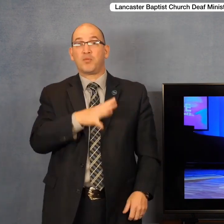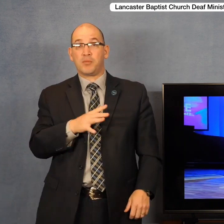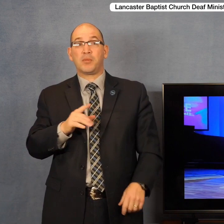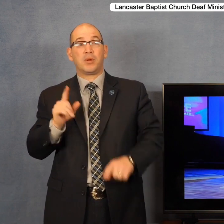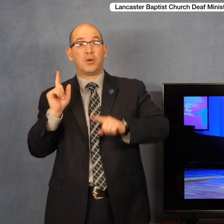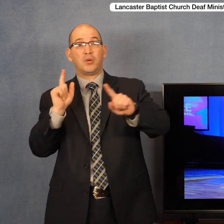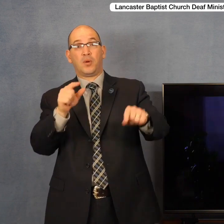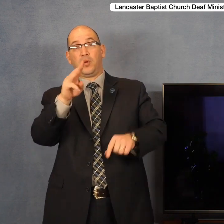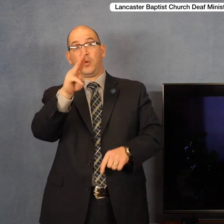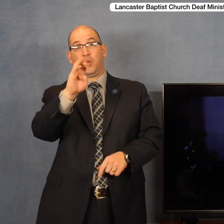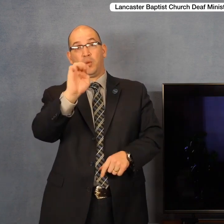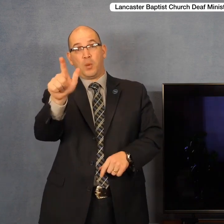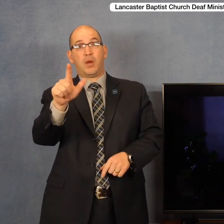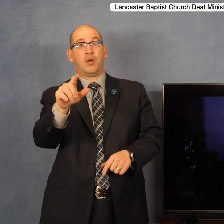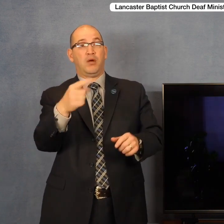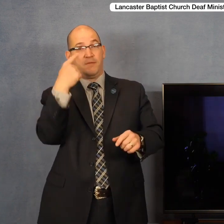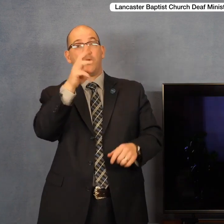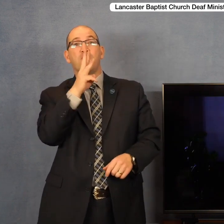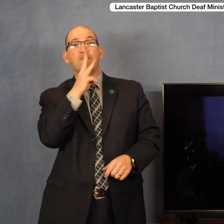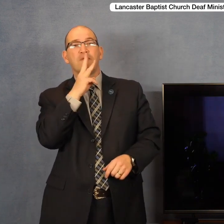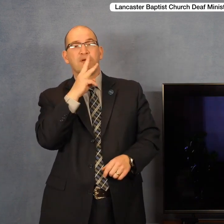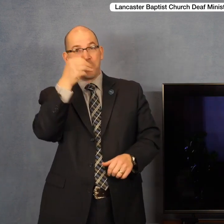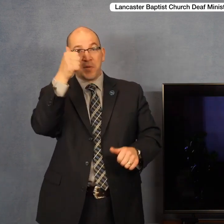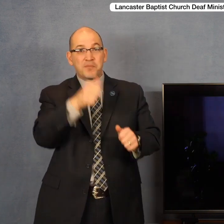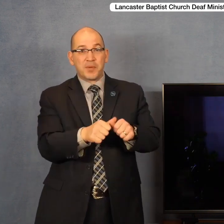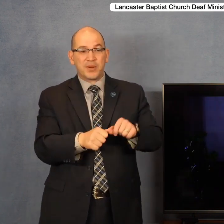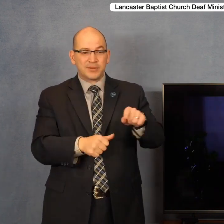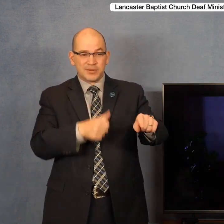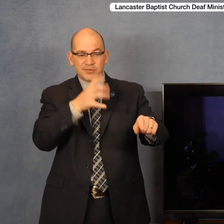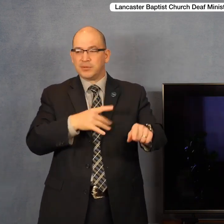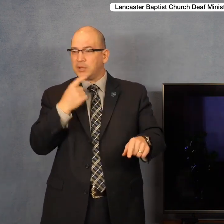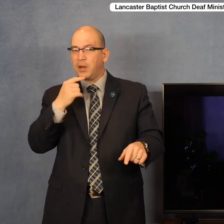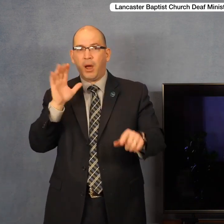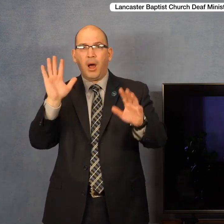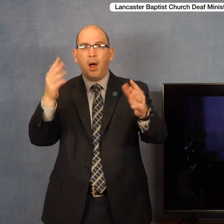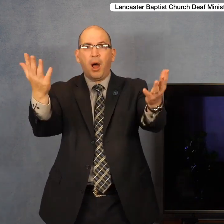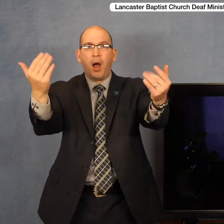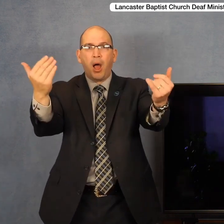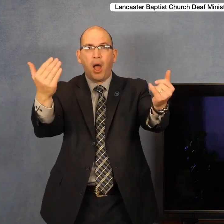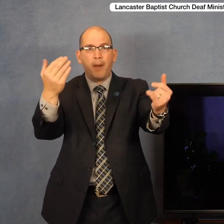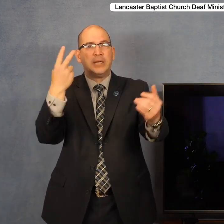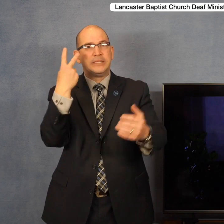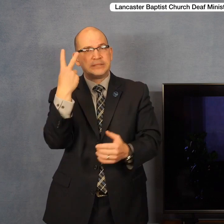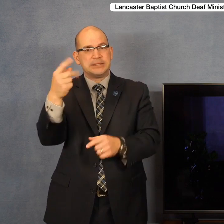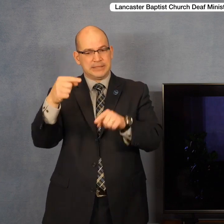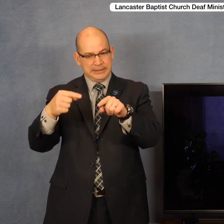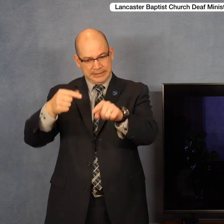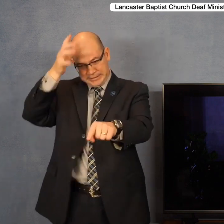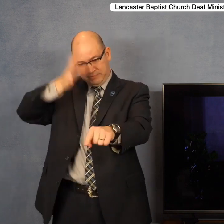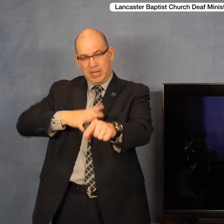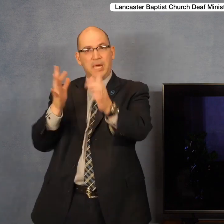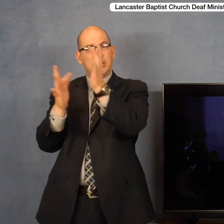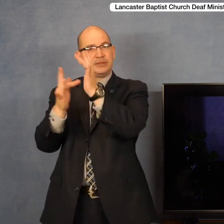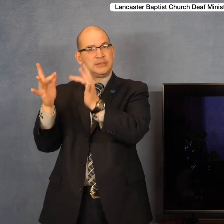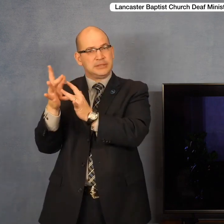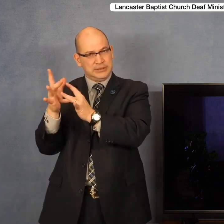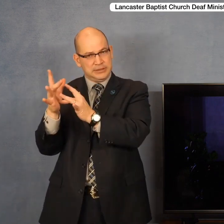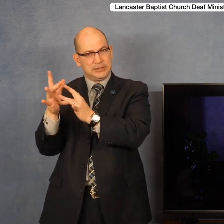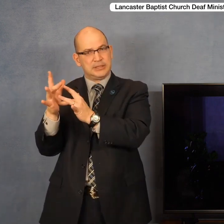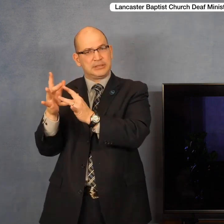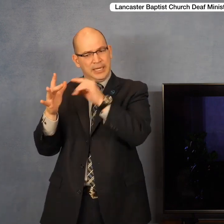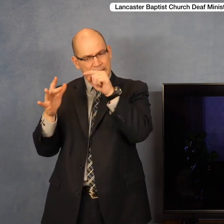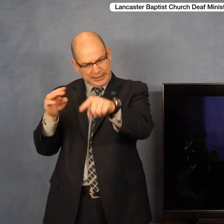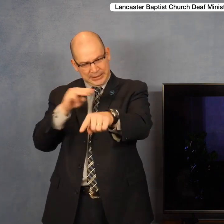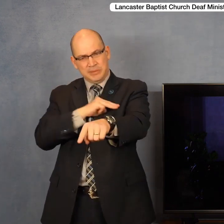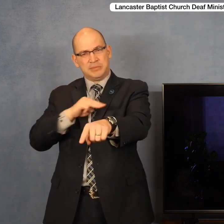well who said to her friends, come and see a man who told me all things which I ever did. Is not this